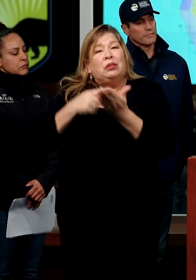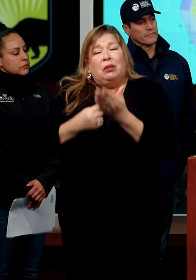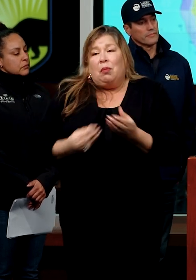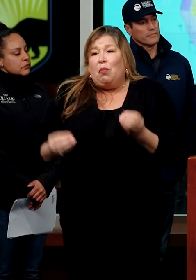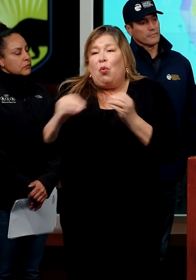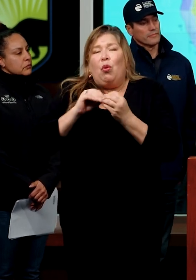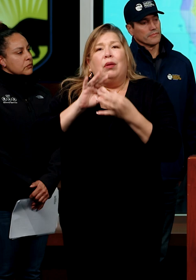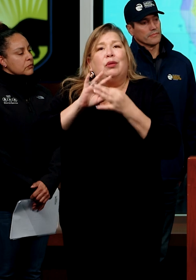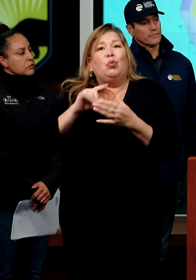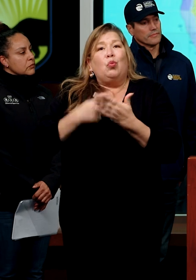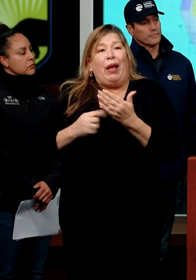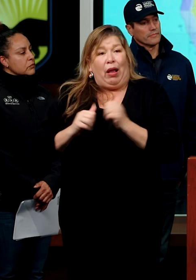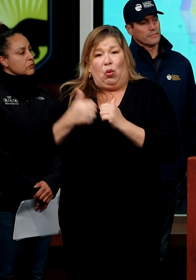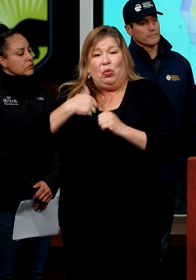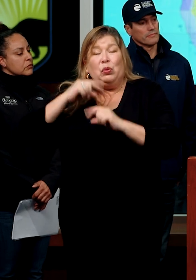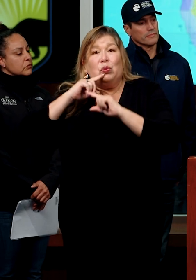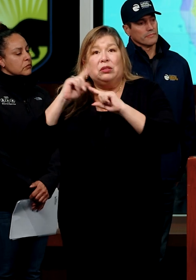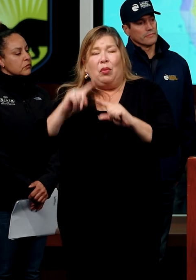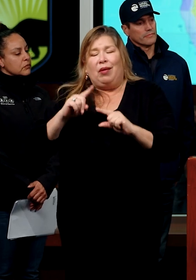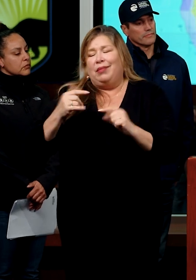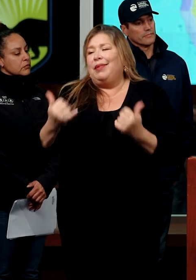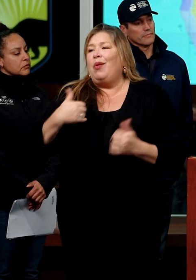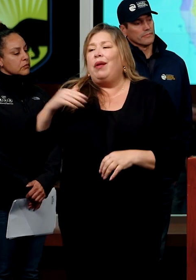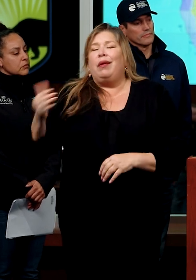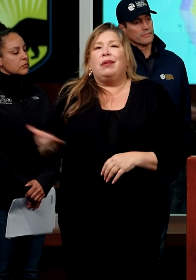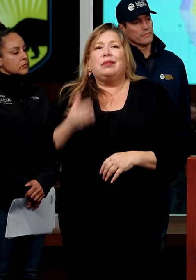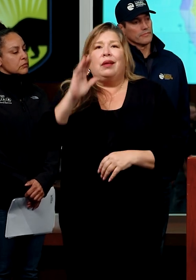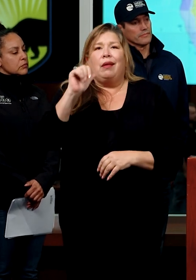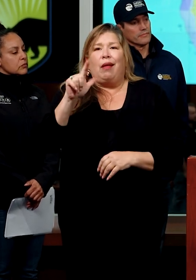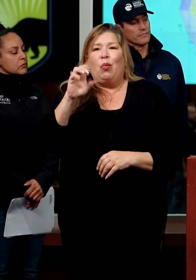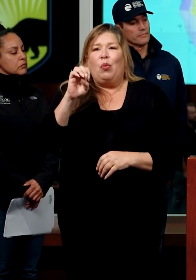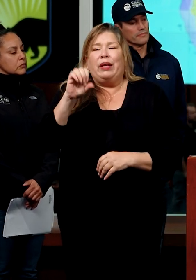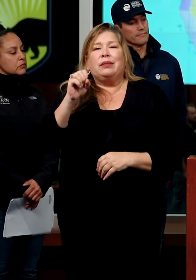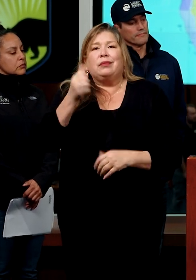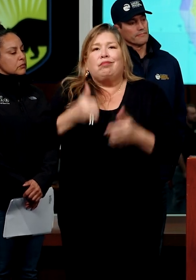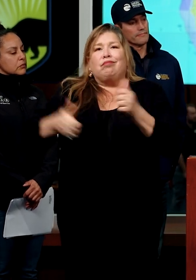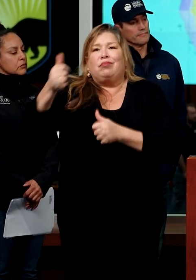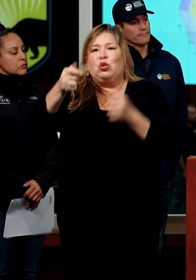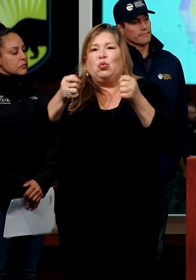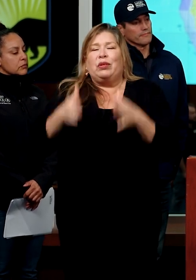communities, I'd like to introduce our Cal OES director, Nancy Ward.